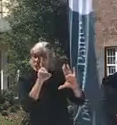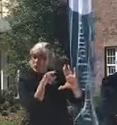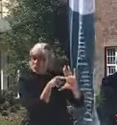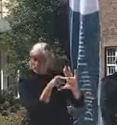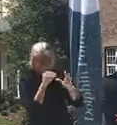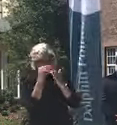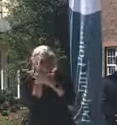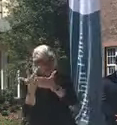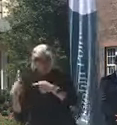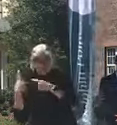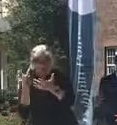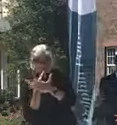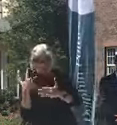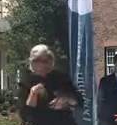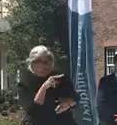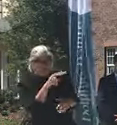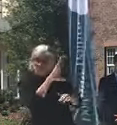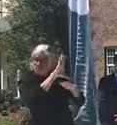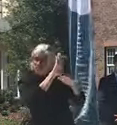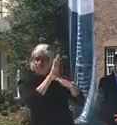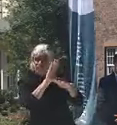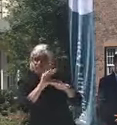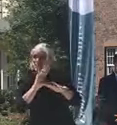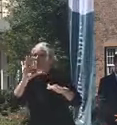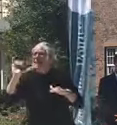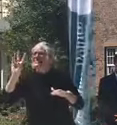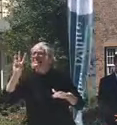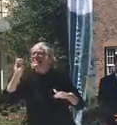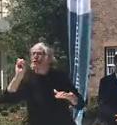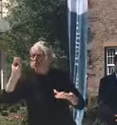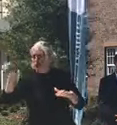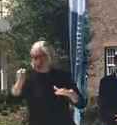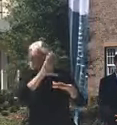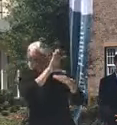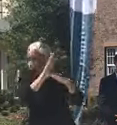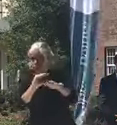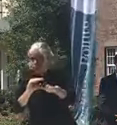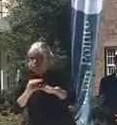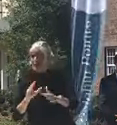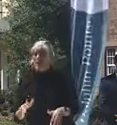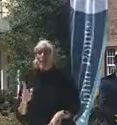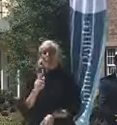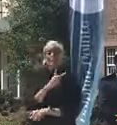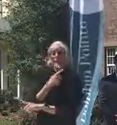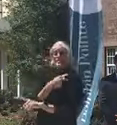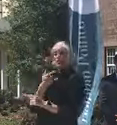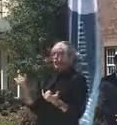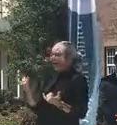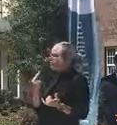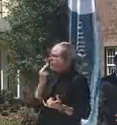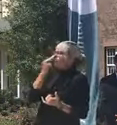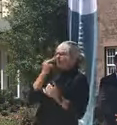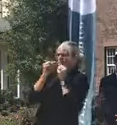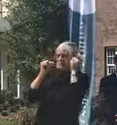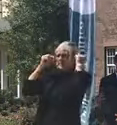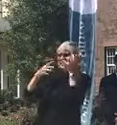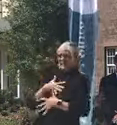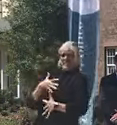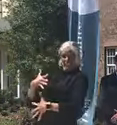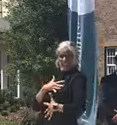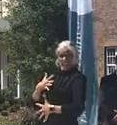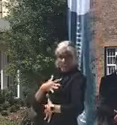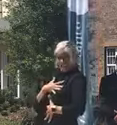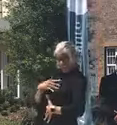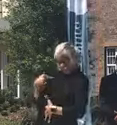weeks have decreased by 60 percent. Patients on ventilators have decreased over the last three